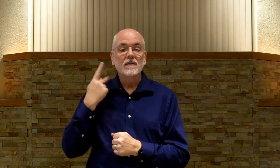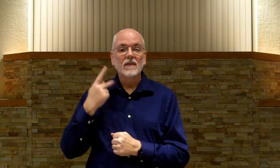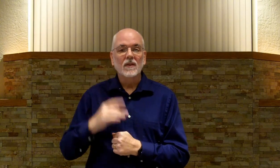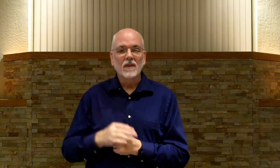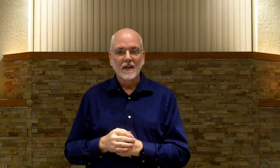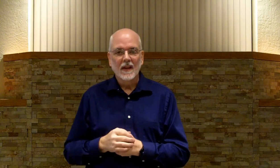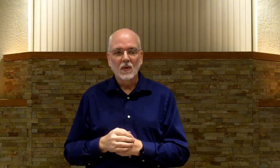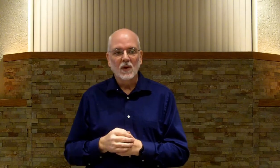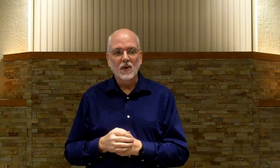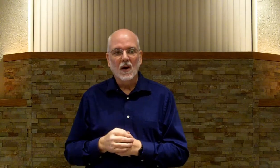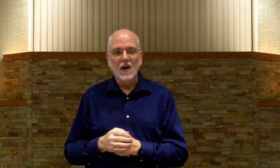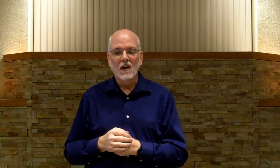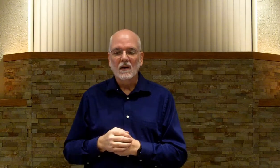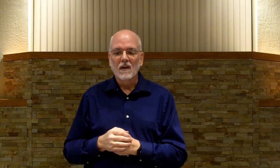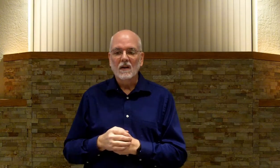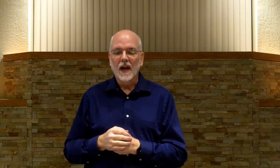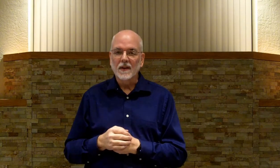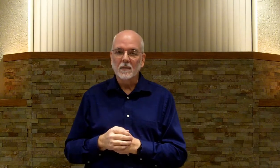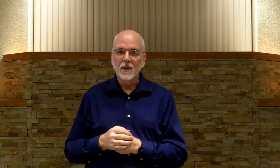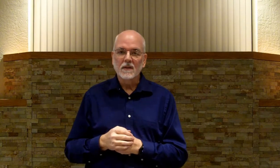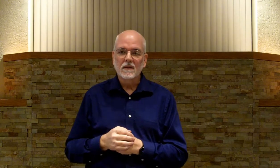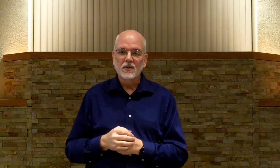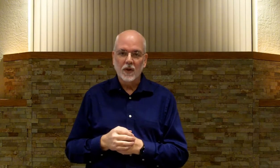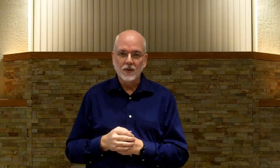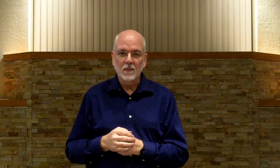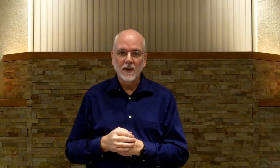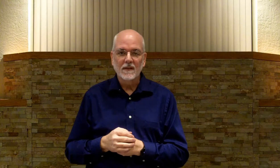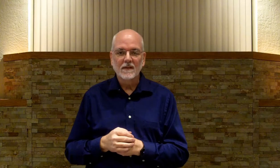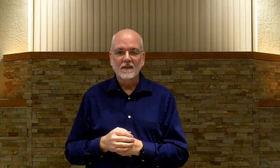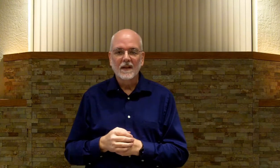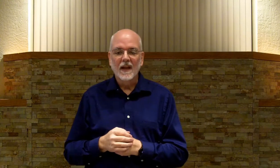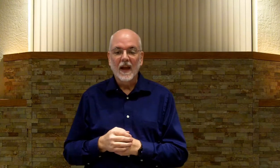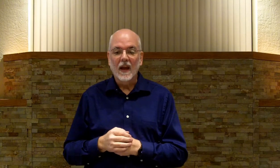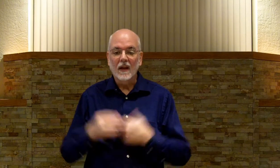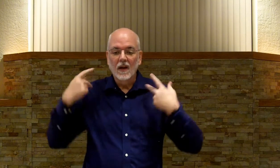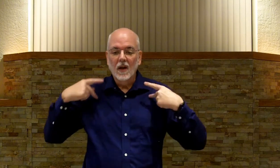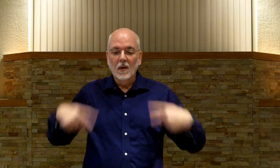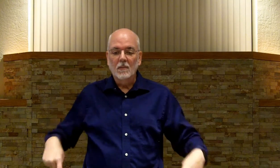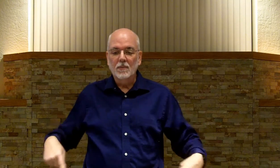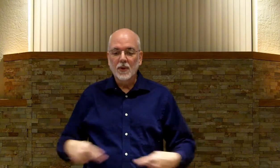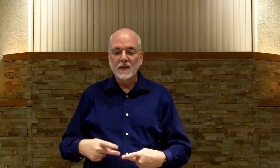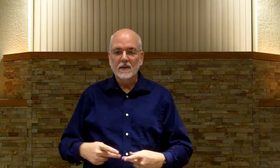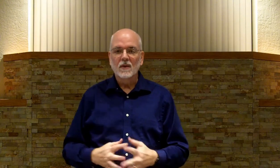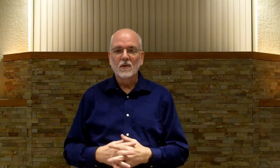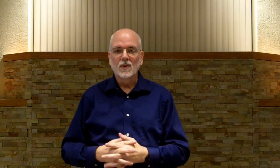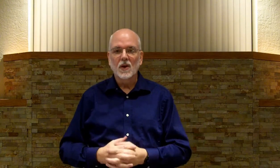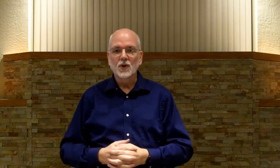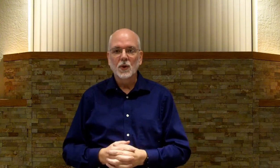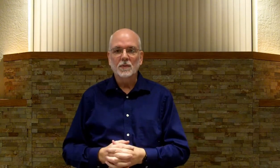Priests, which are Catholic priests, Christian priests. And priests, which are Jewish